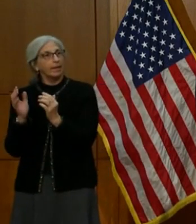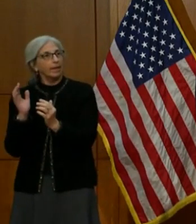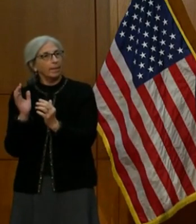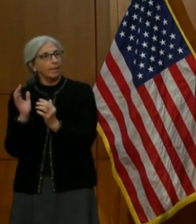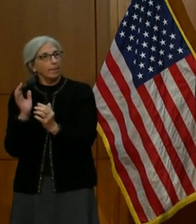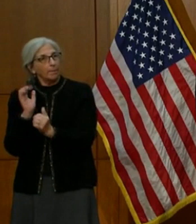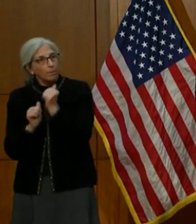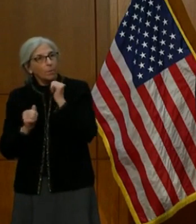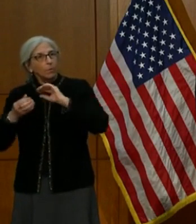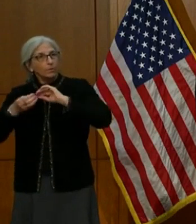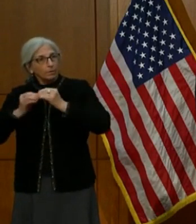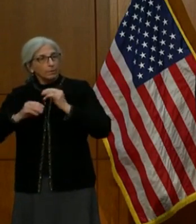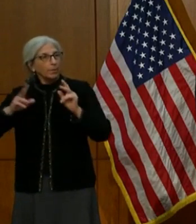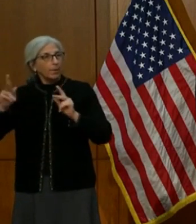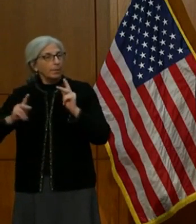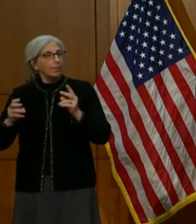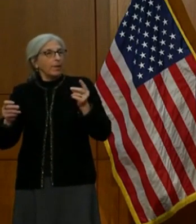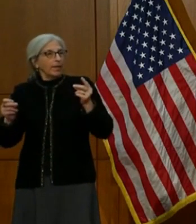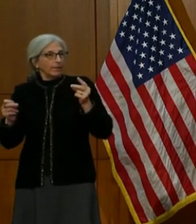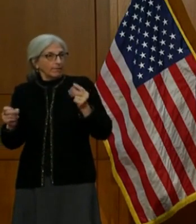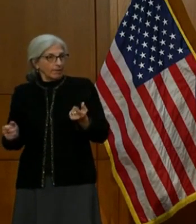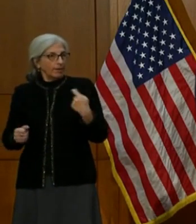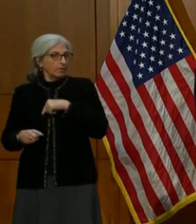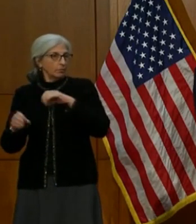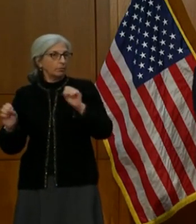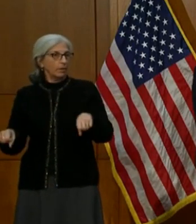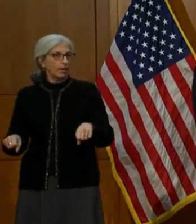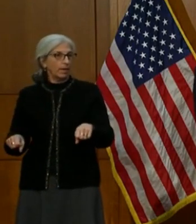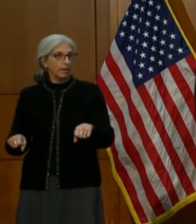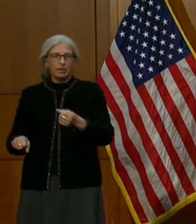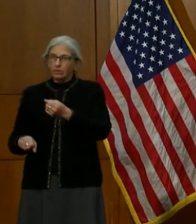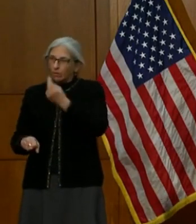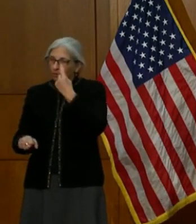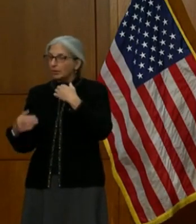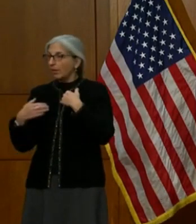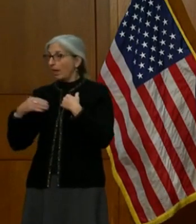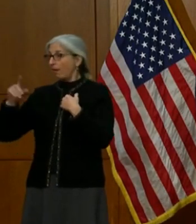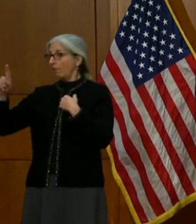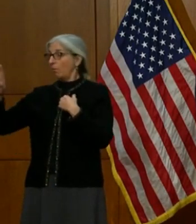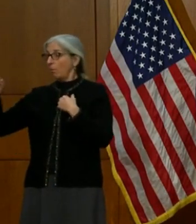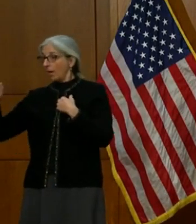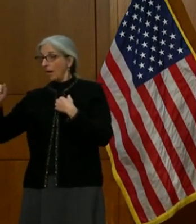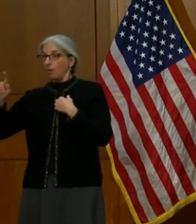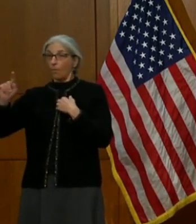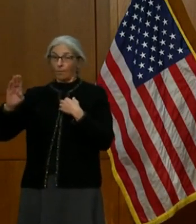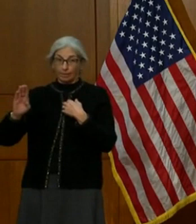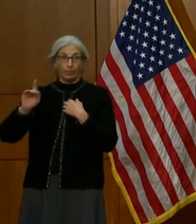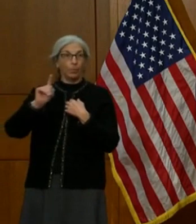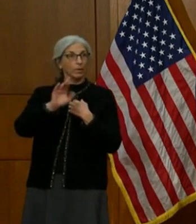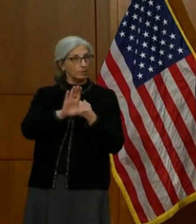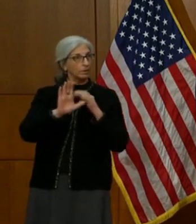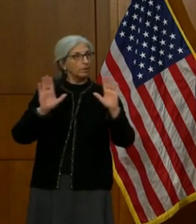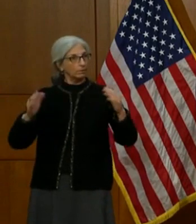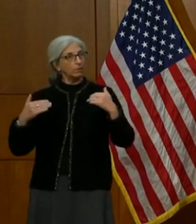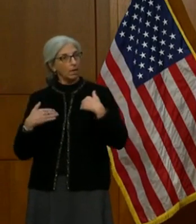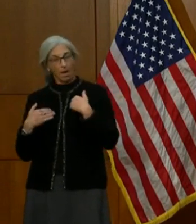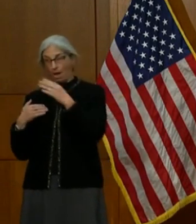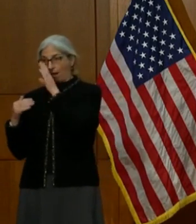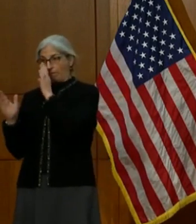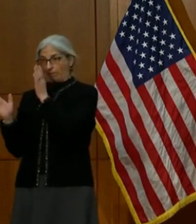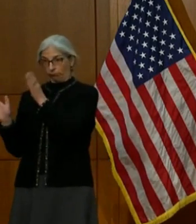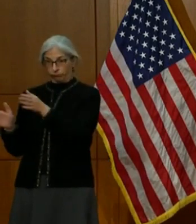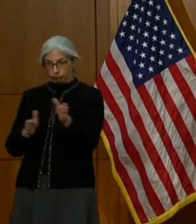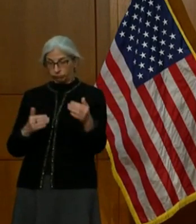quickly as we can. So having that framework means that, yes, you should follow the order, but if you have two